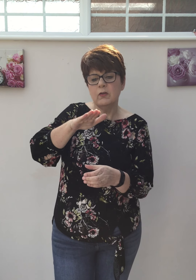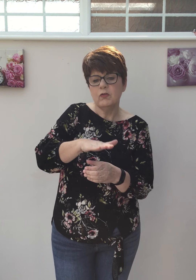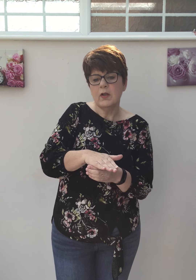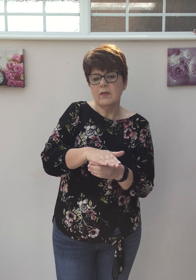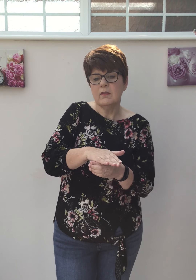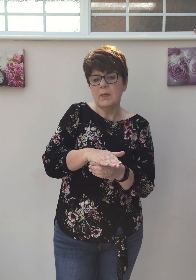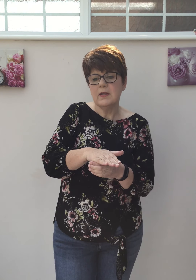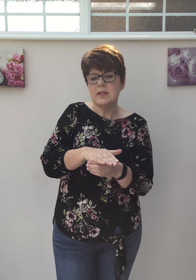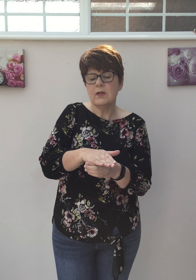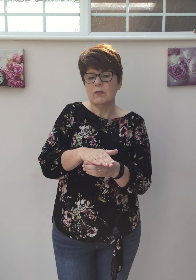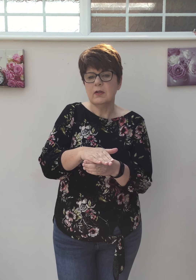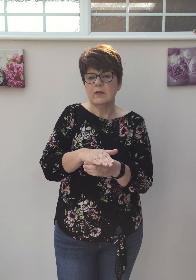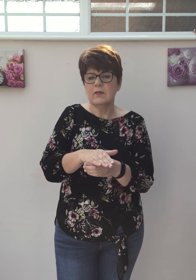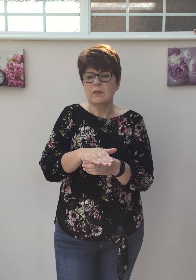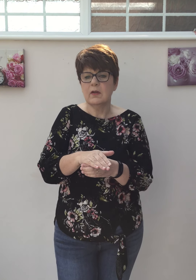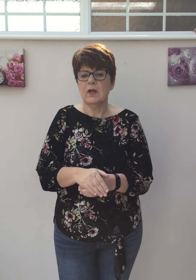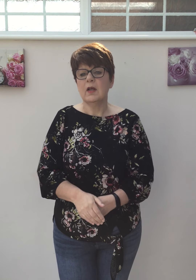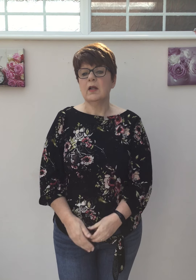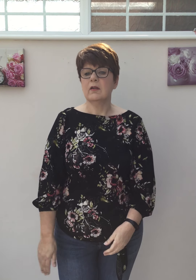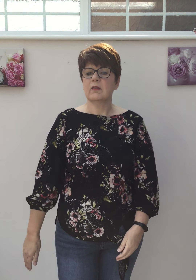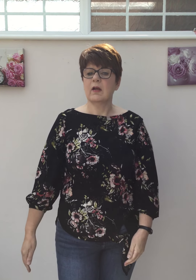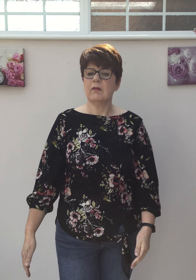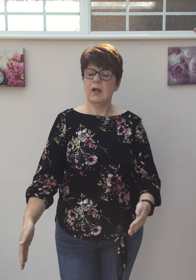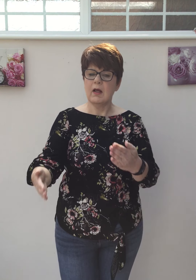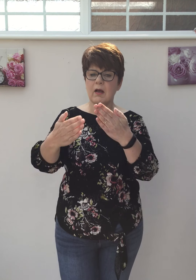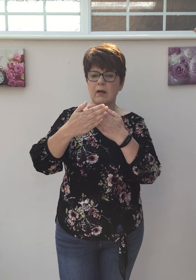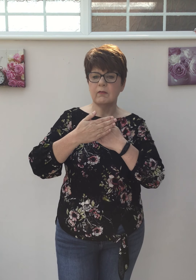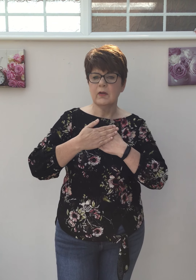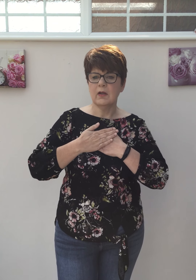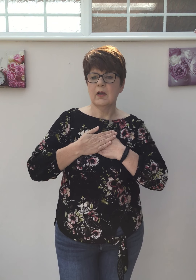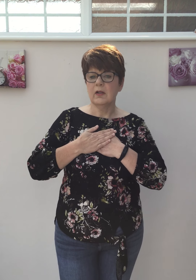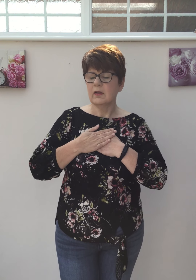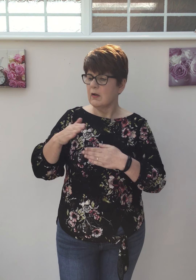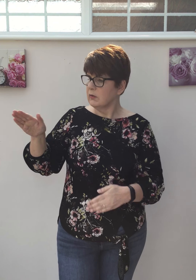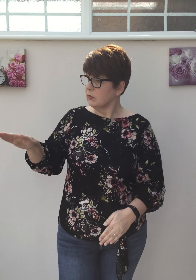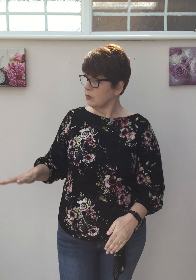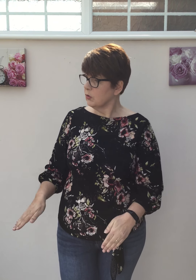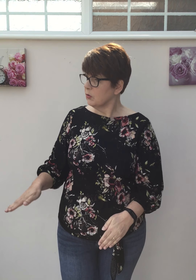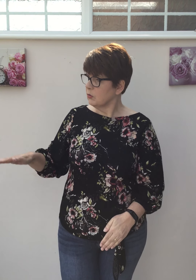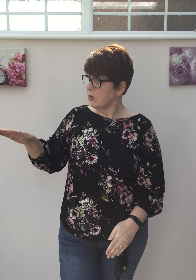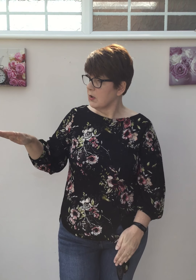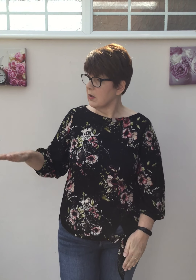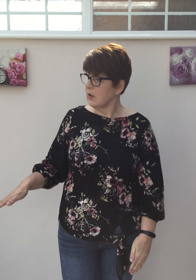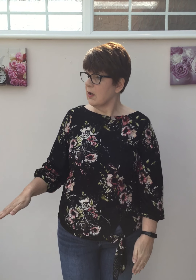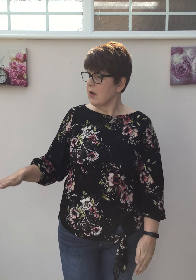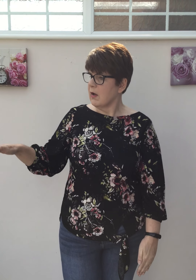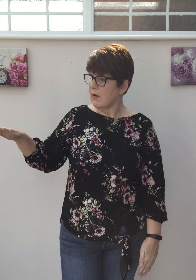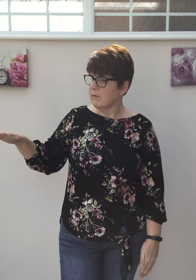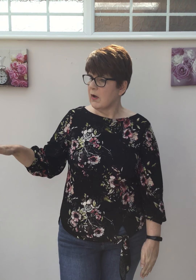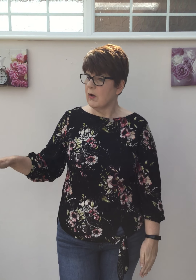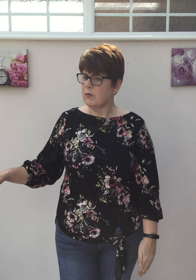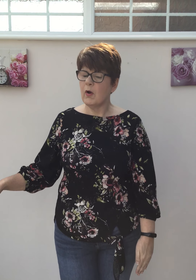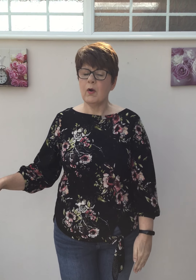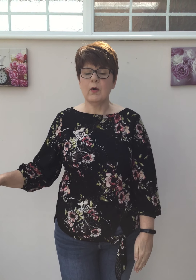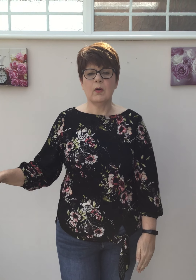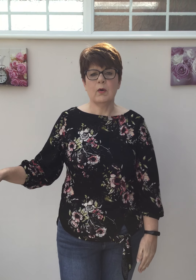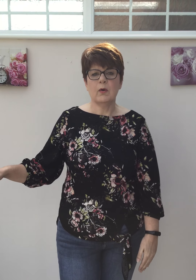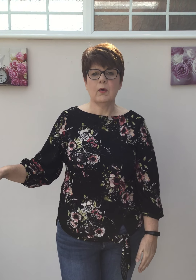just my secrets To carry love To carry children of our own